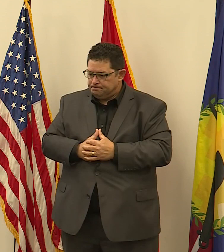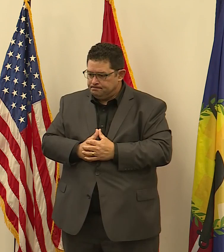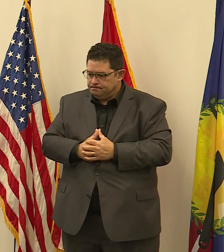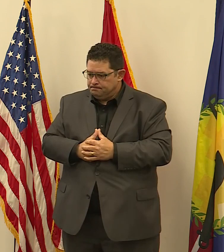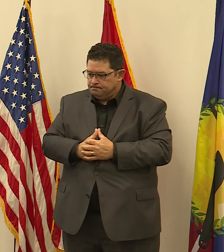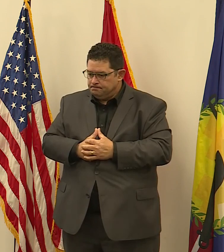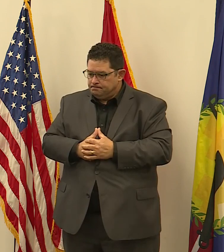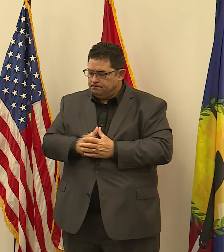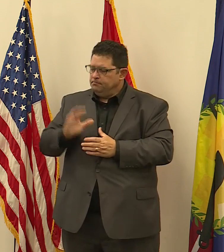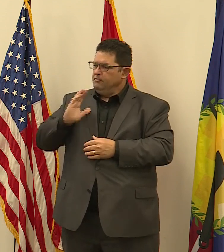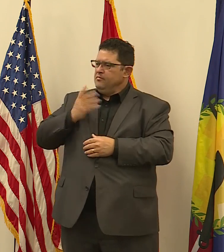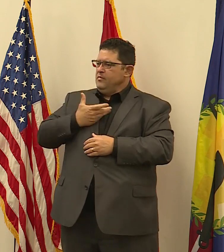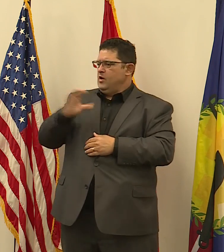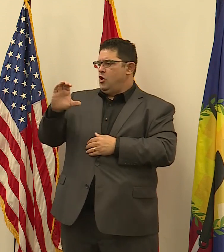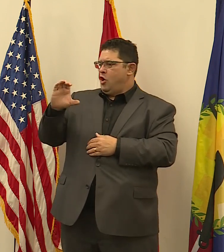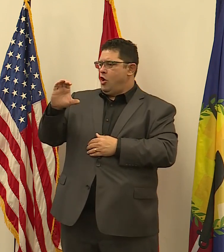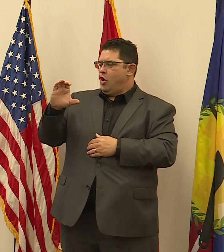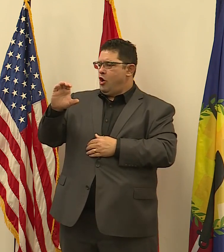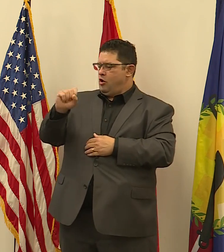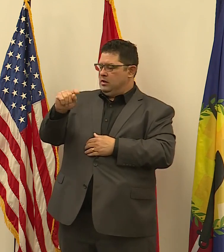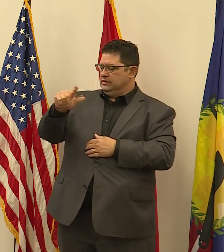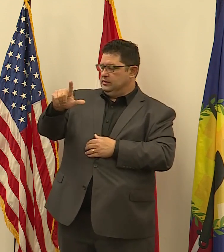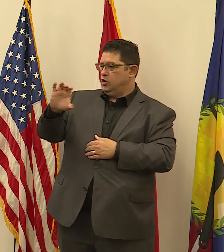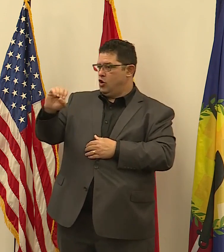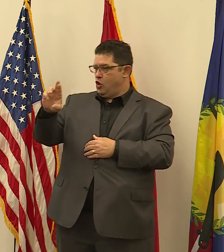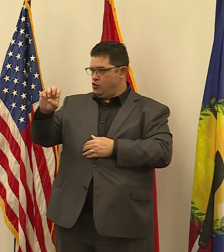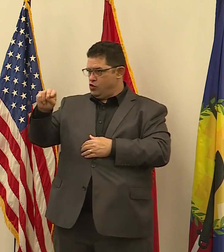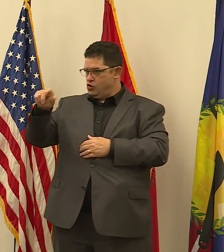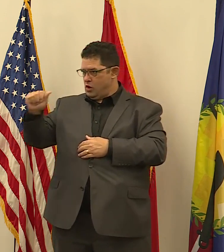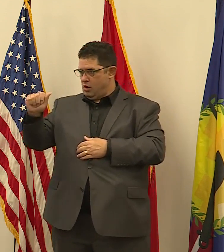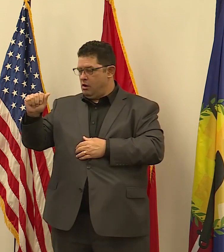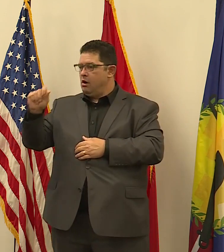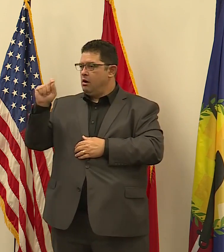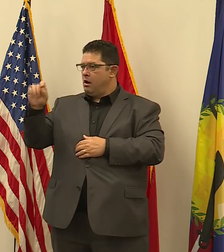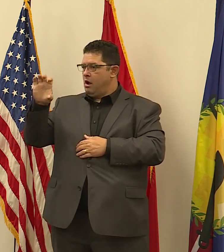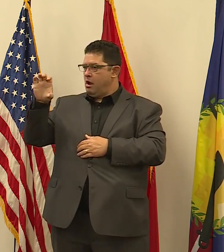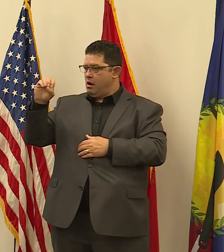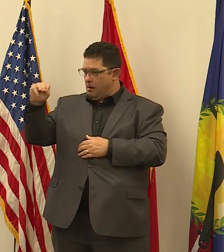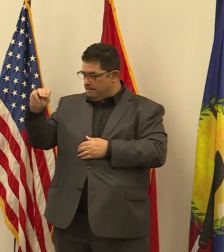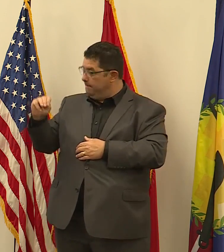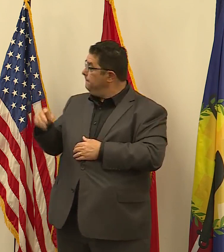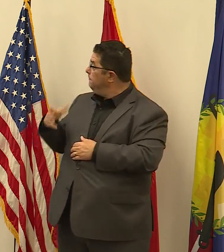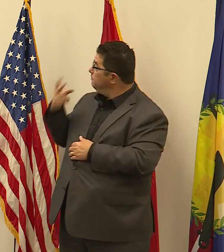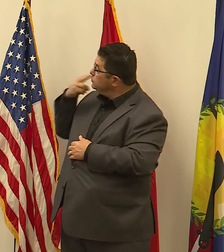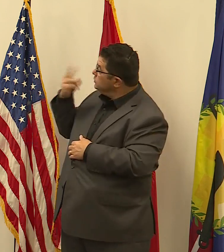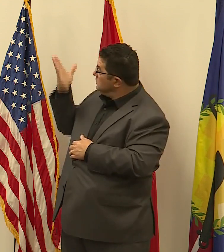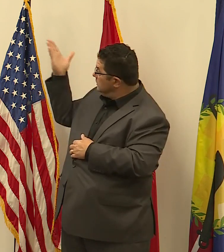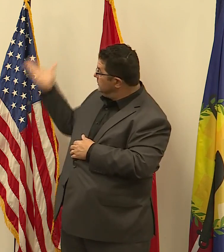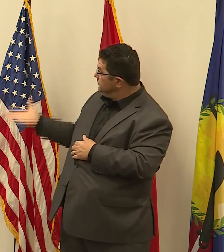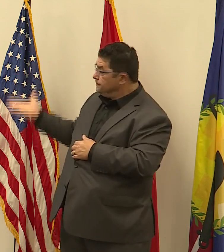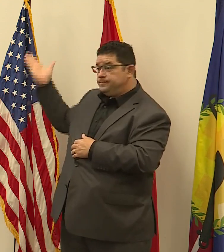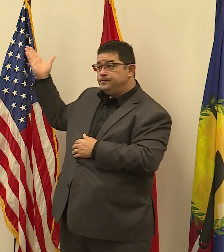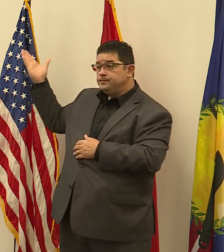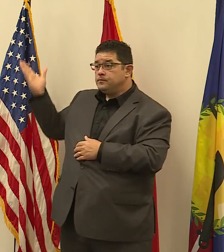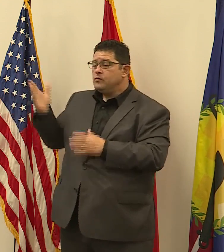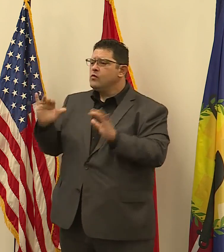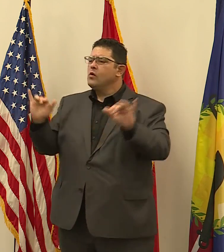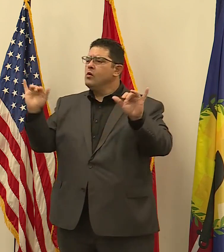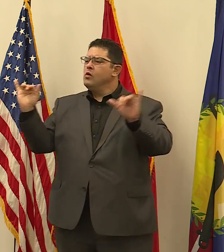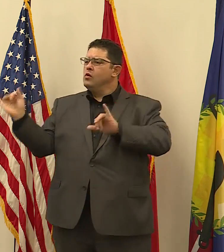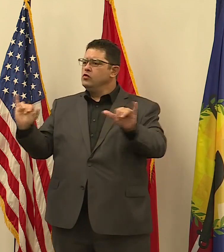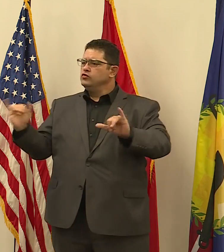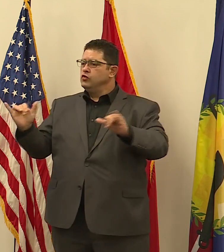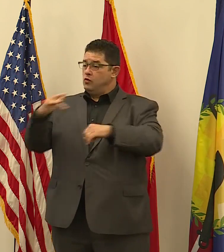Our COVID-19 website at stlcorona.com, which you can see behind me, is also